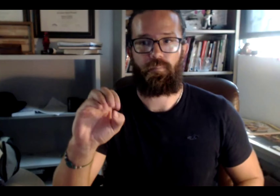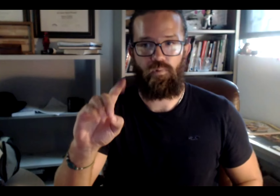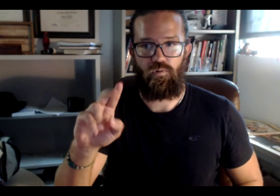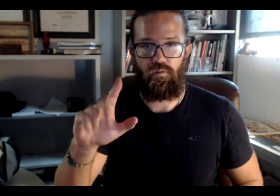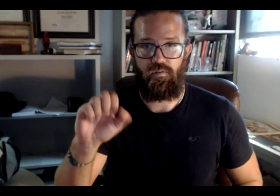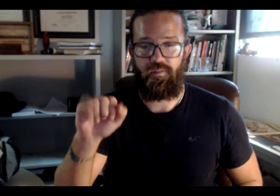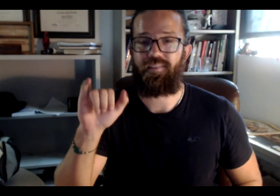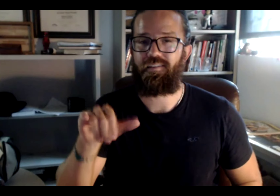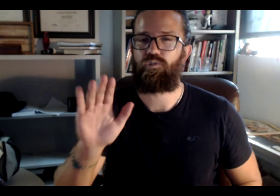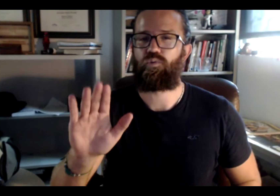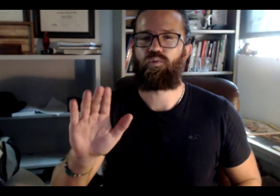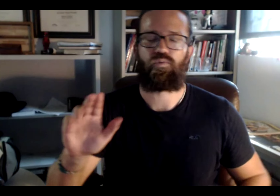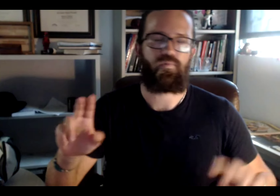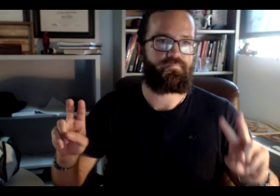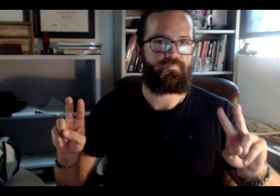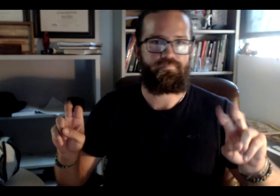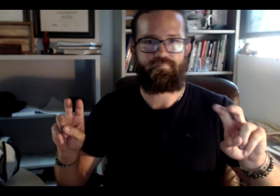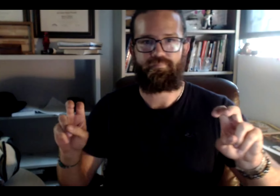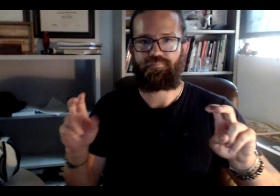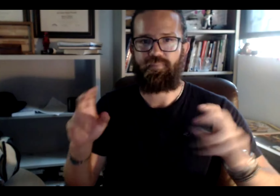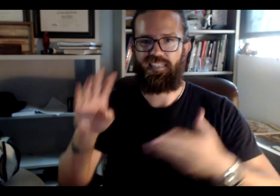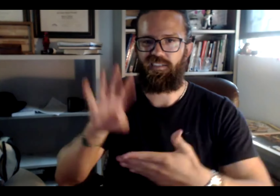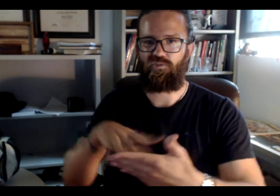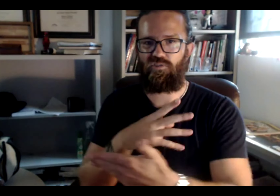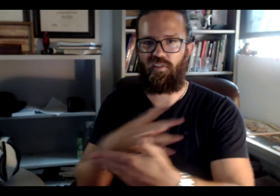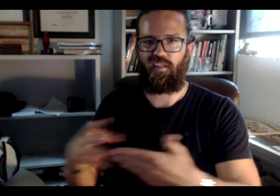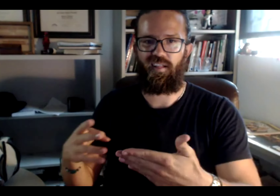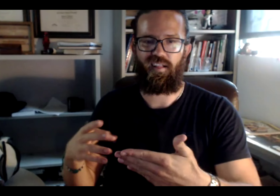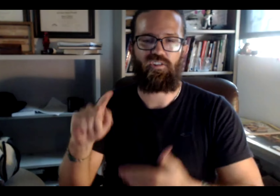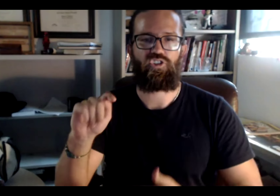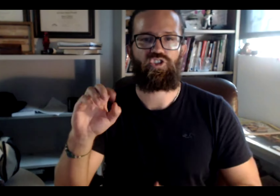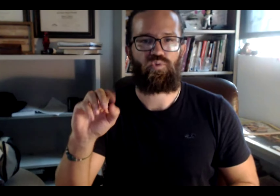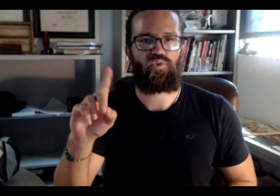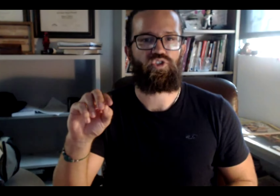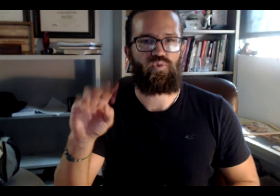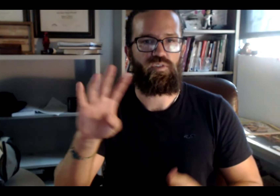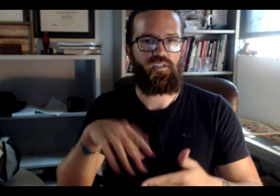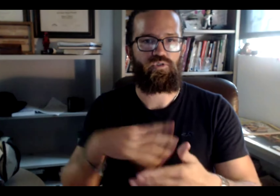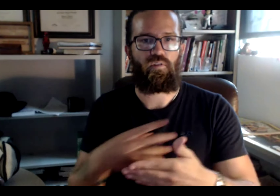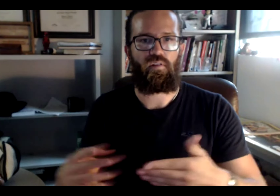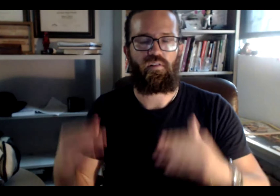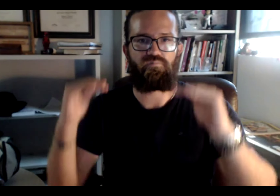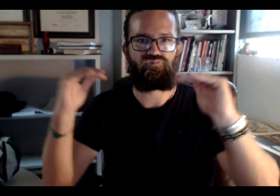the modules. The modules. That's where your schedule will be.